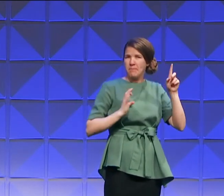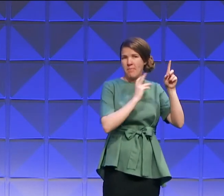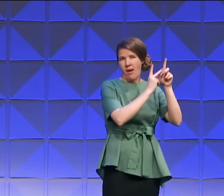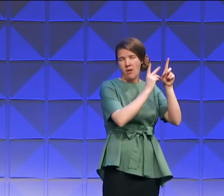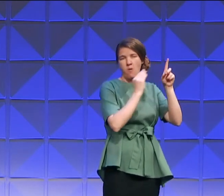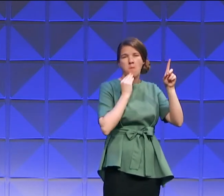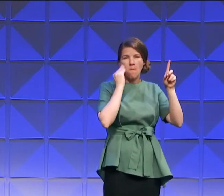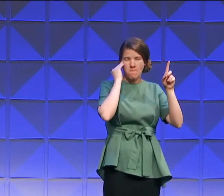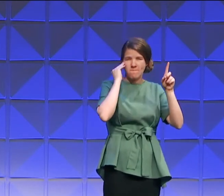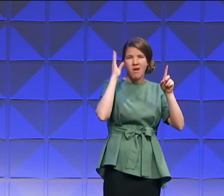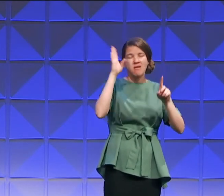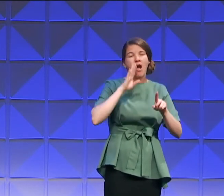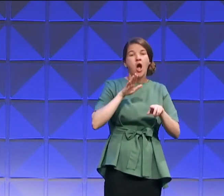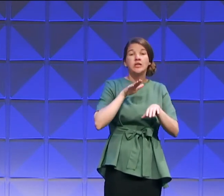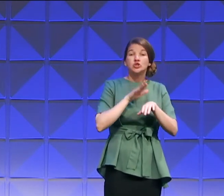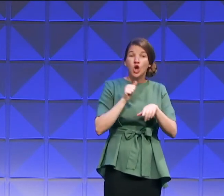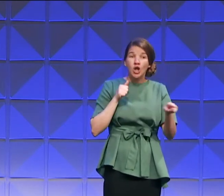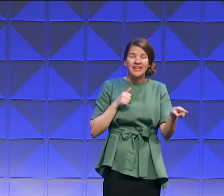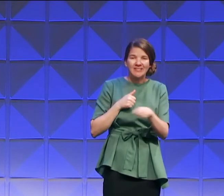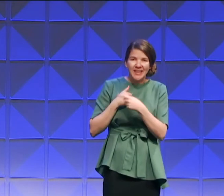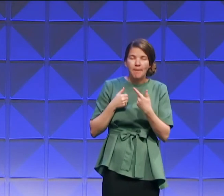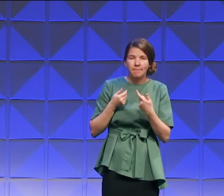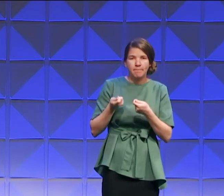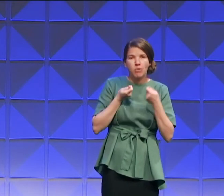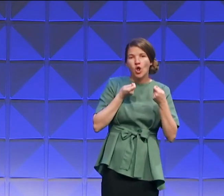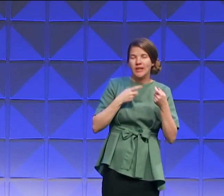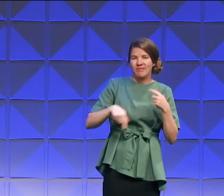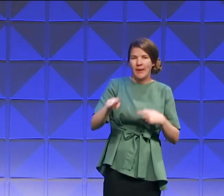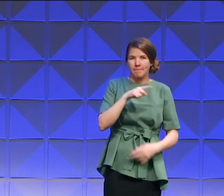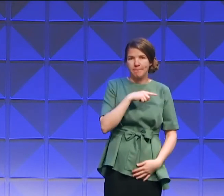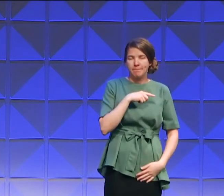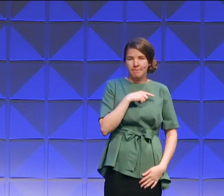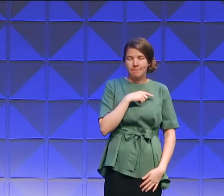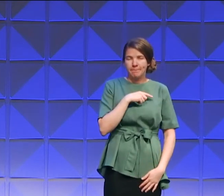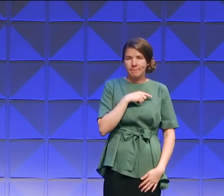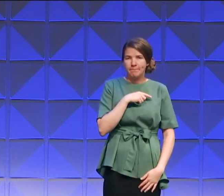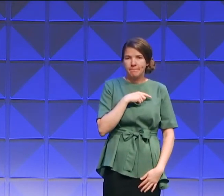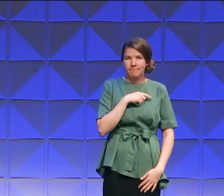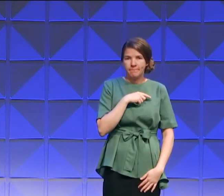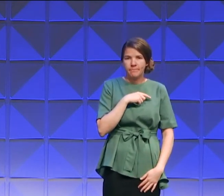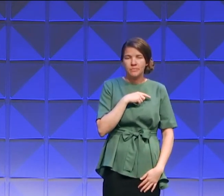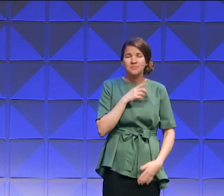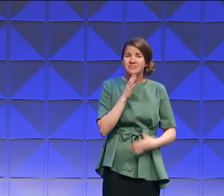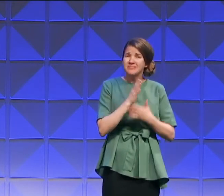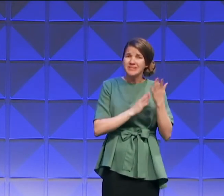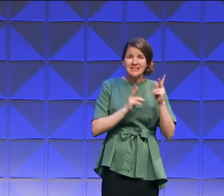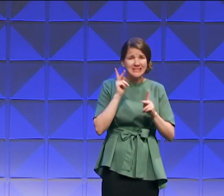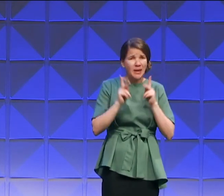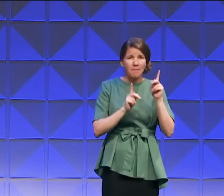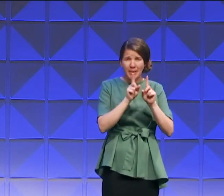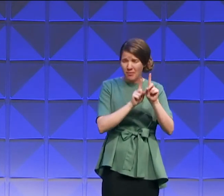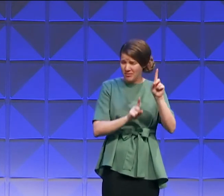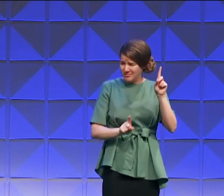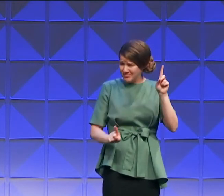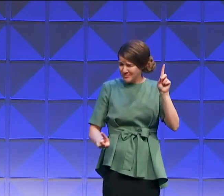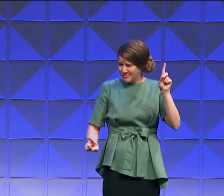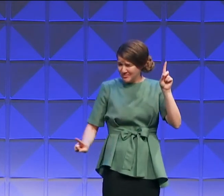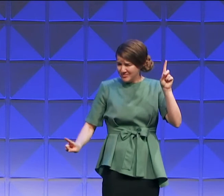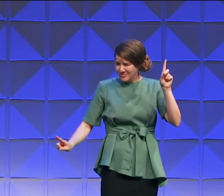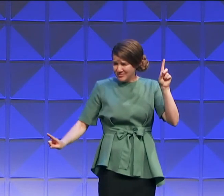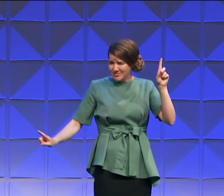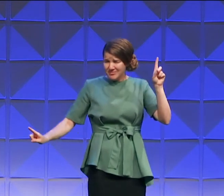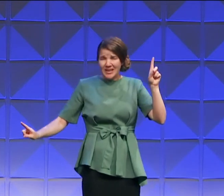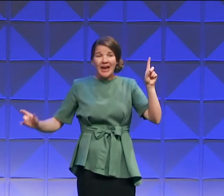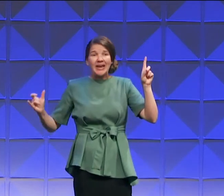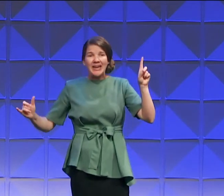is calling them and pulling them. There's some Jacobs that's been out there away from Bethel and they're coming back. They're on their